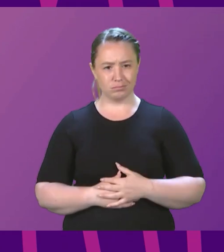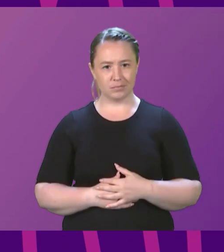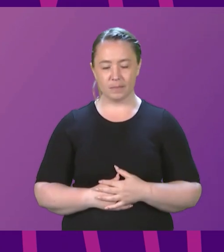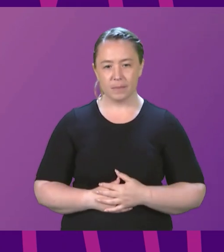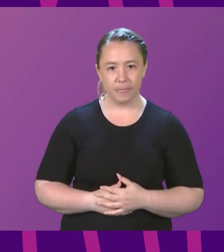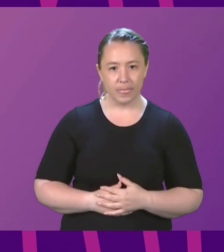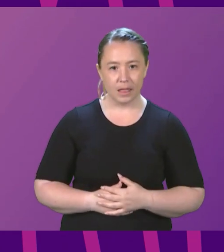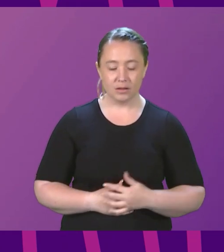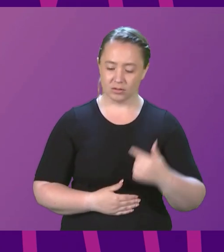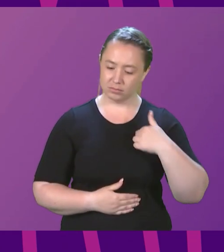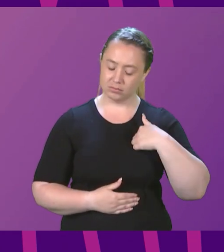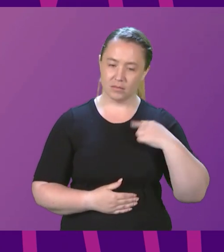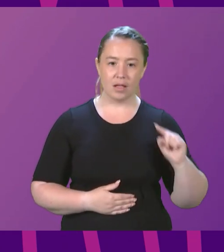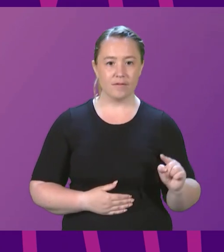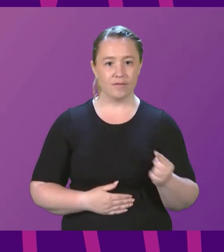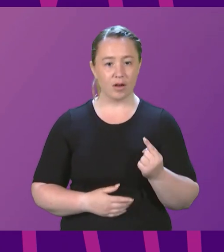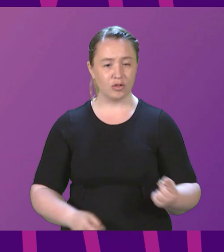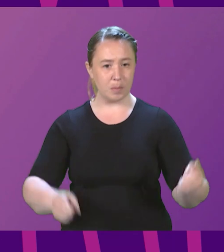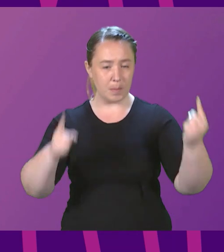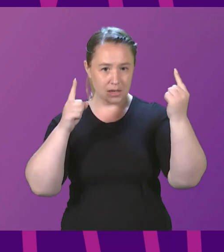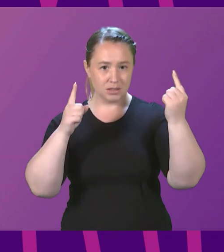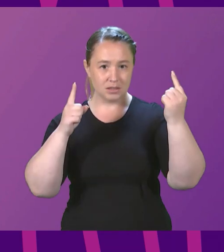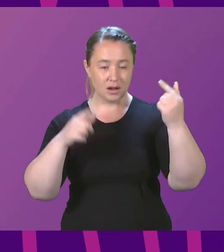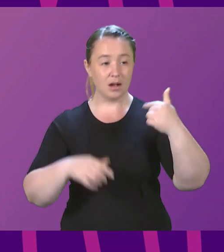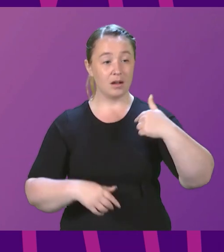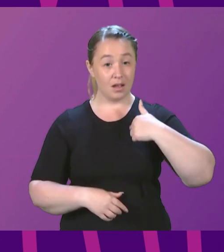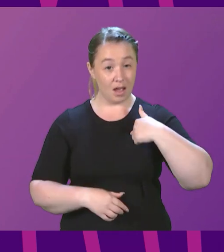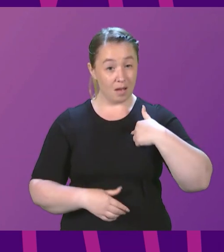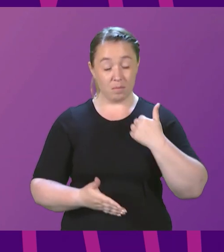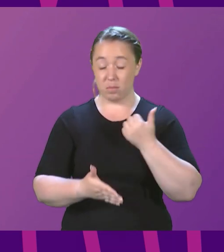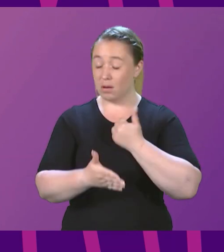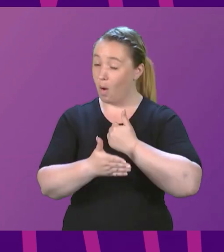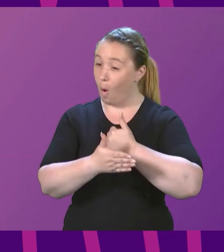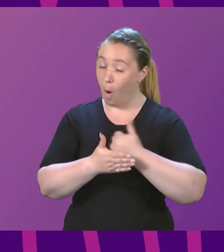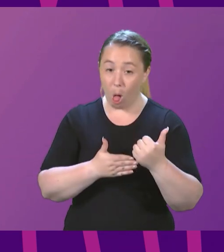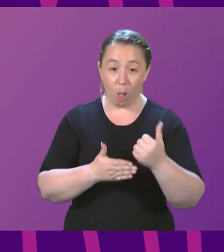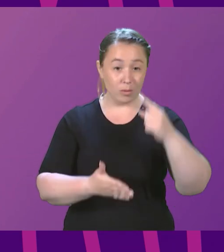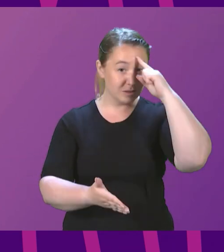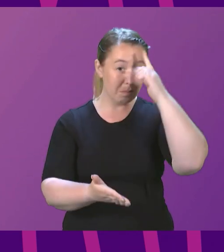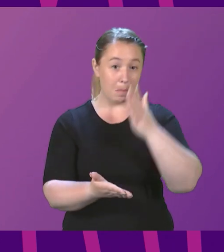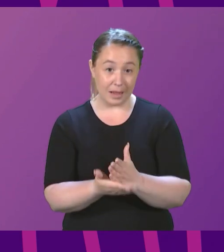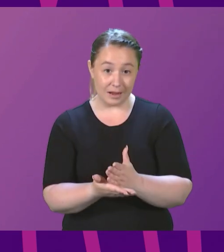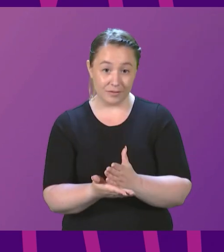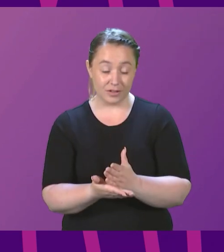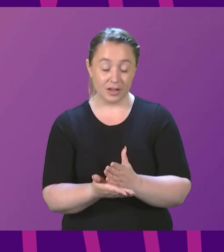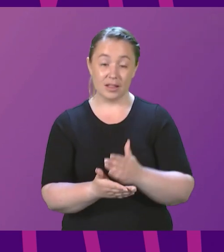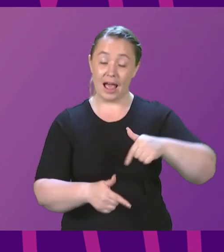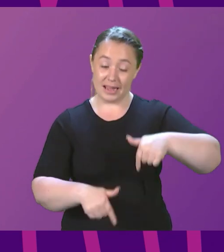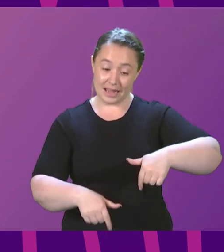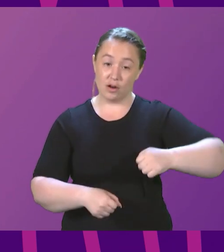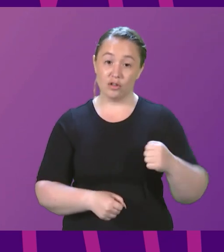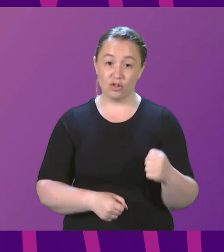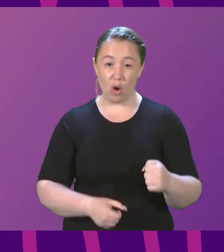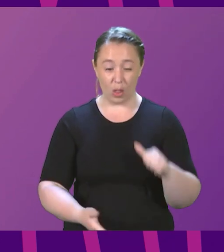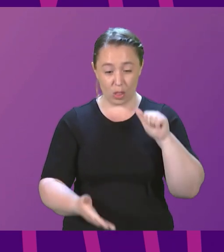standing here is the First Minister who does and who always has believed that the right thing for Scotland to have the powers, the levers, the